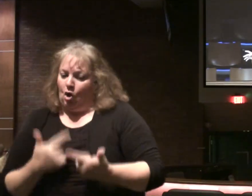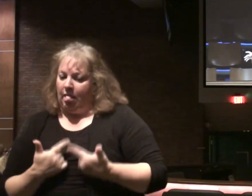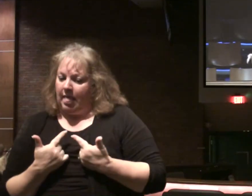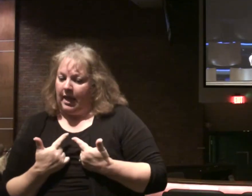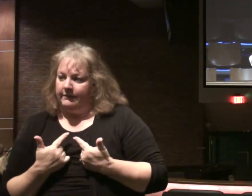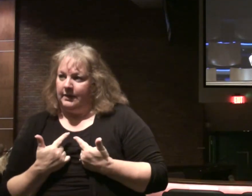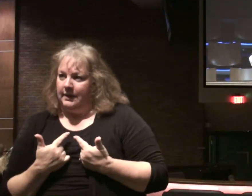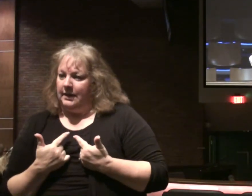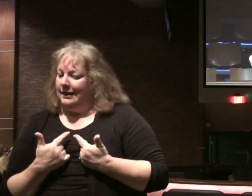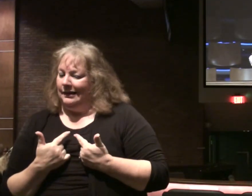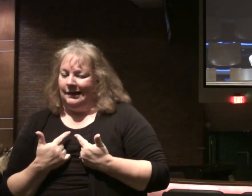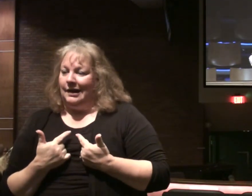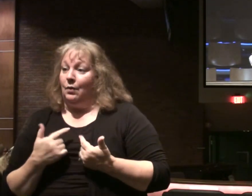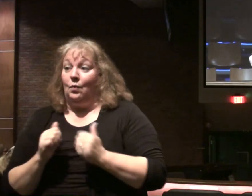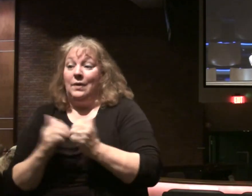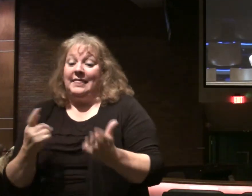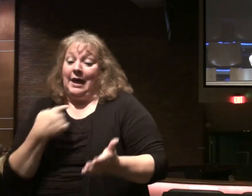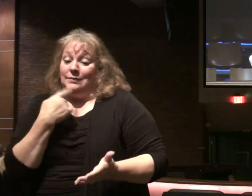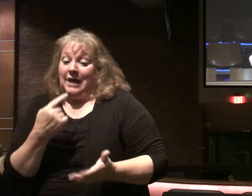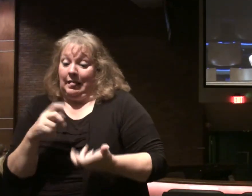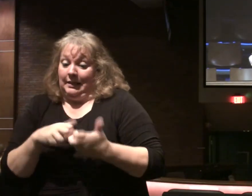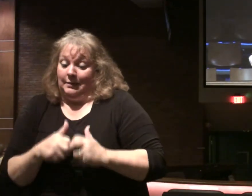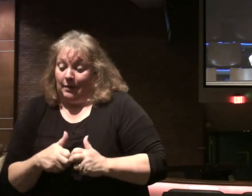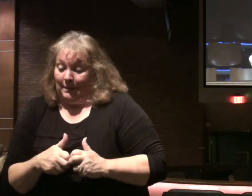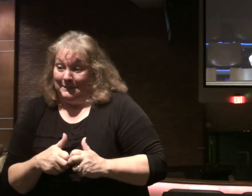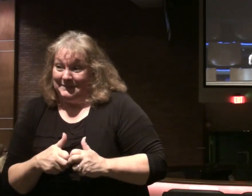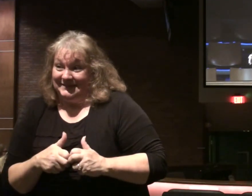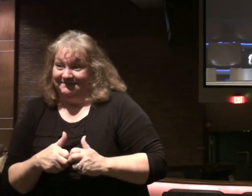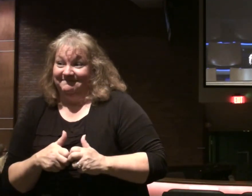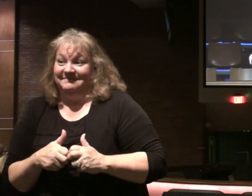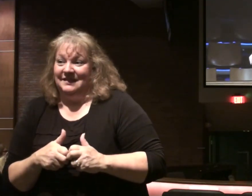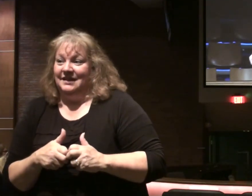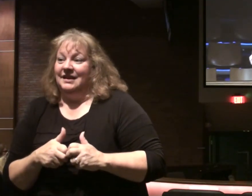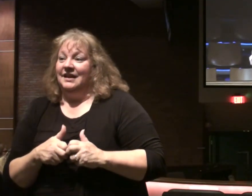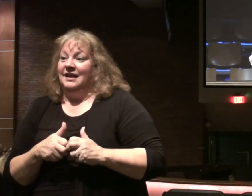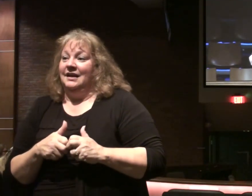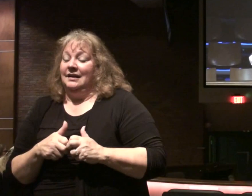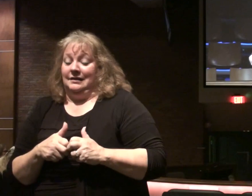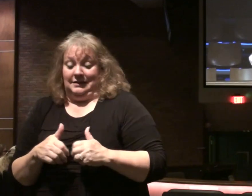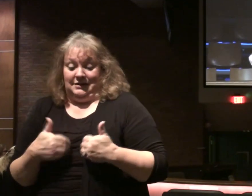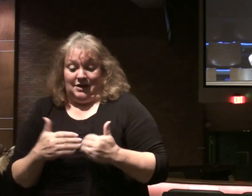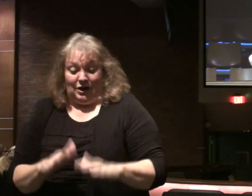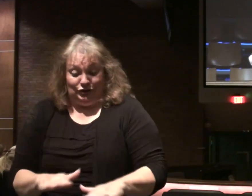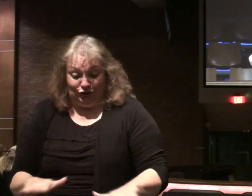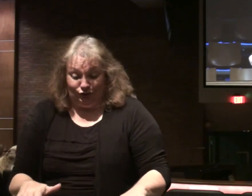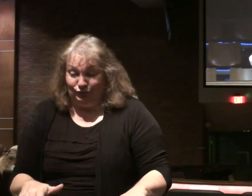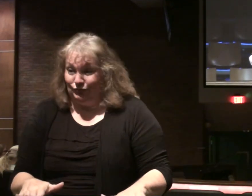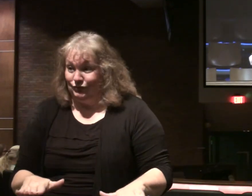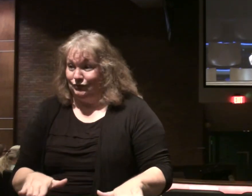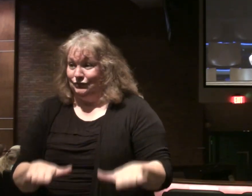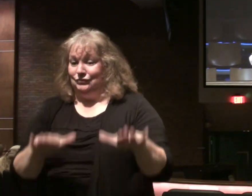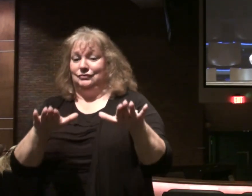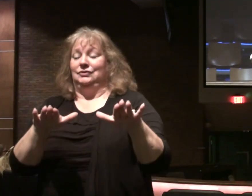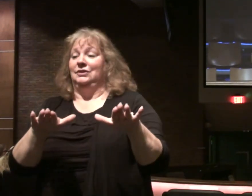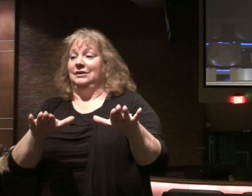representing the difficulties. We shall get hold. We shall get hold of young life more successfully. When we